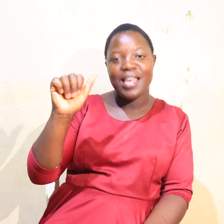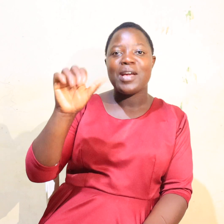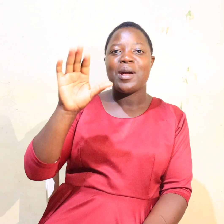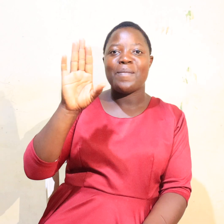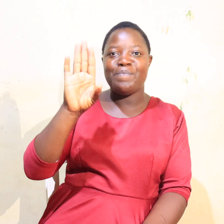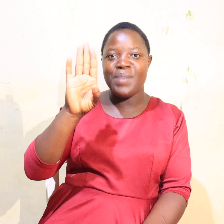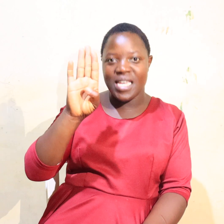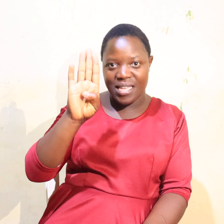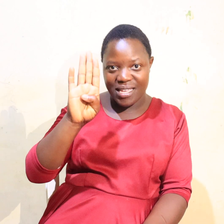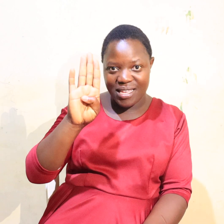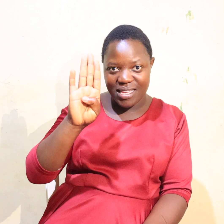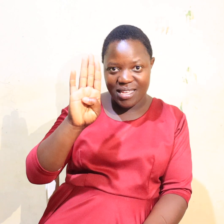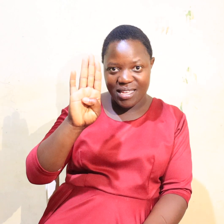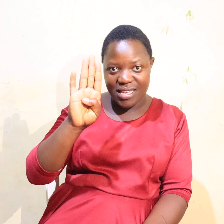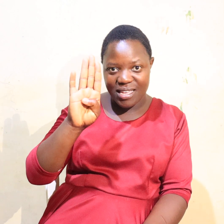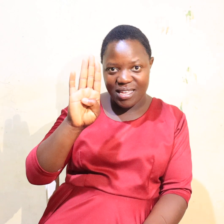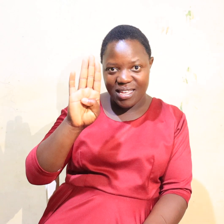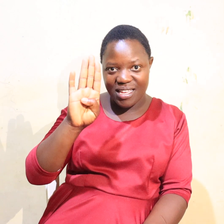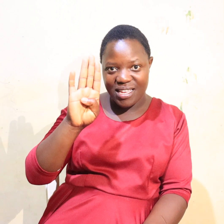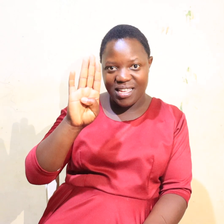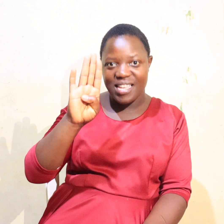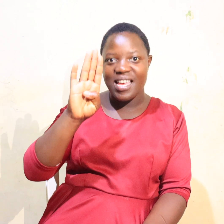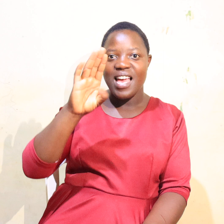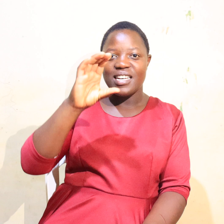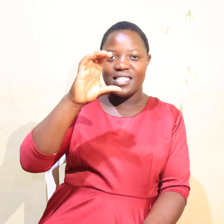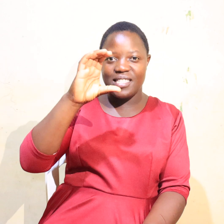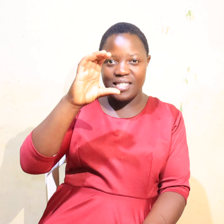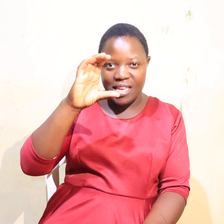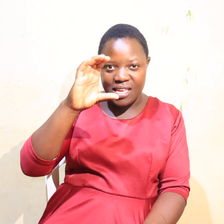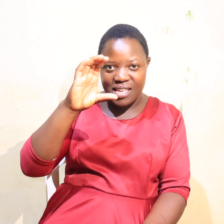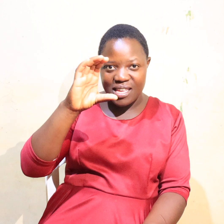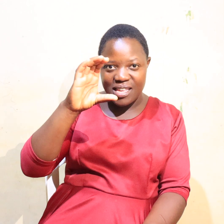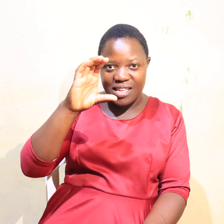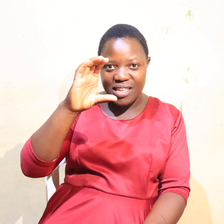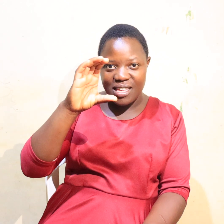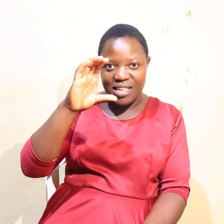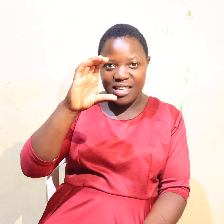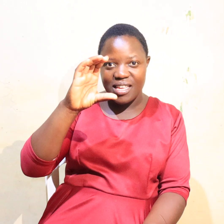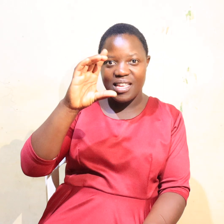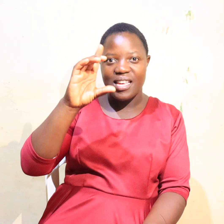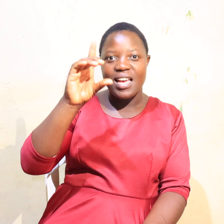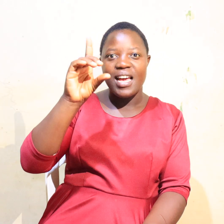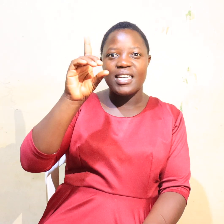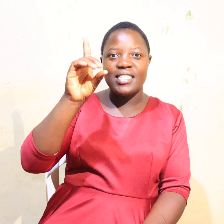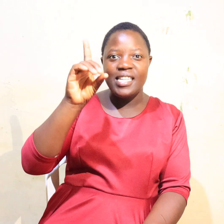B, C, D,